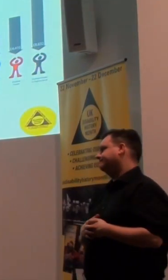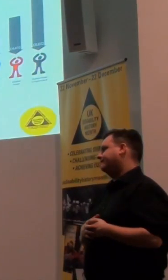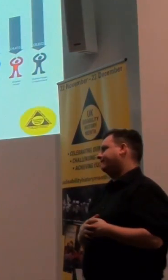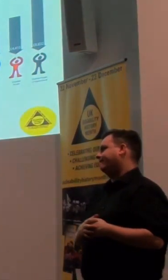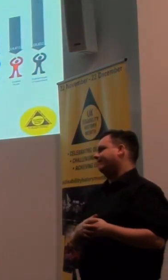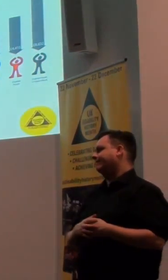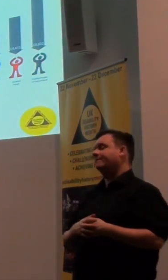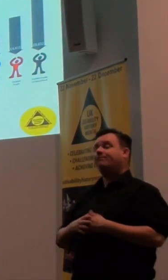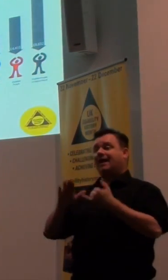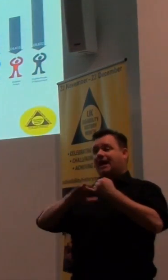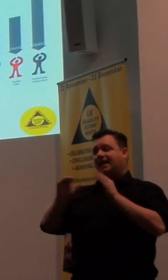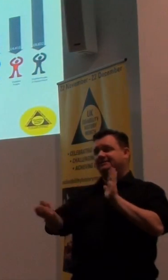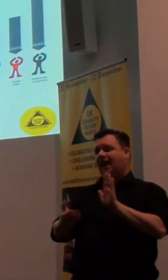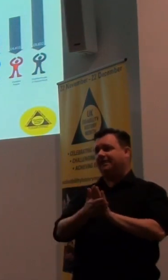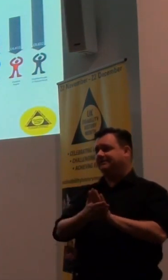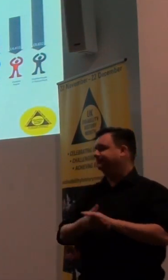Last slide. Well, last but one.